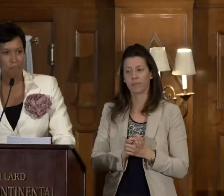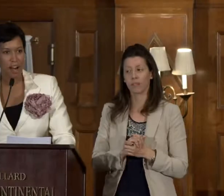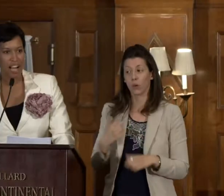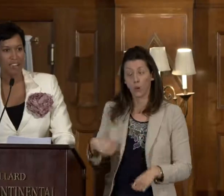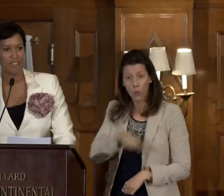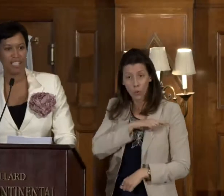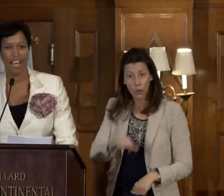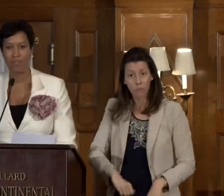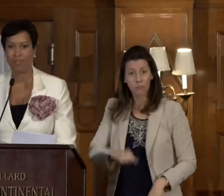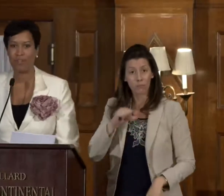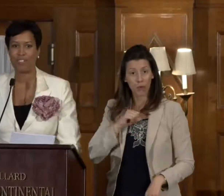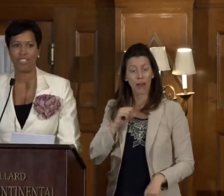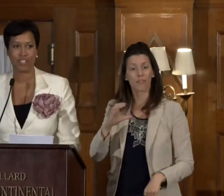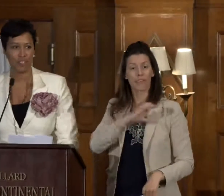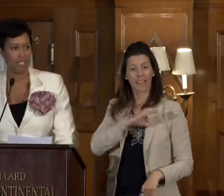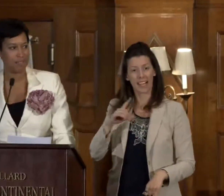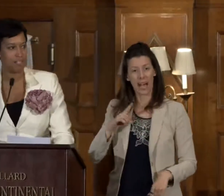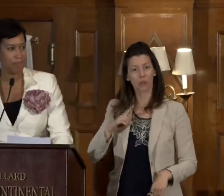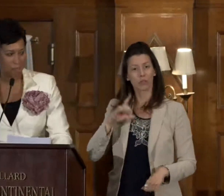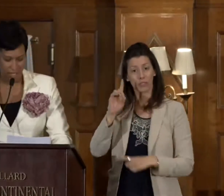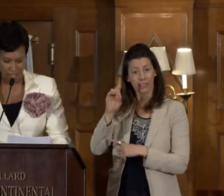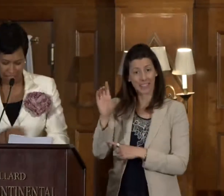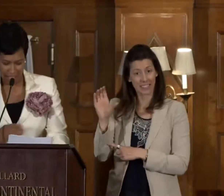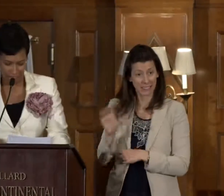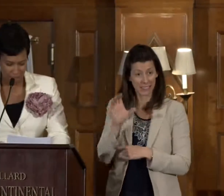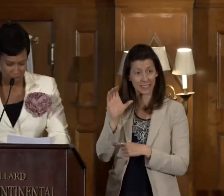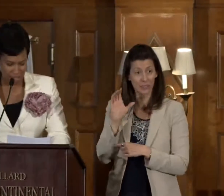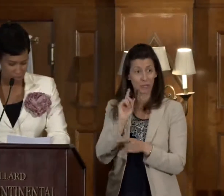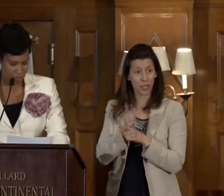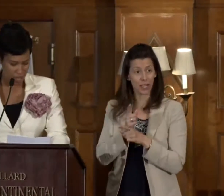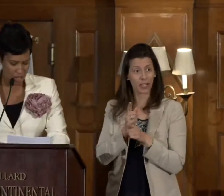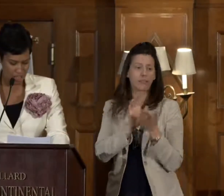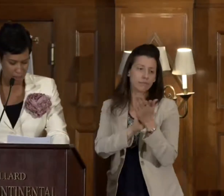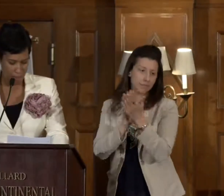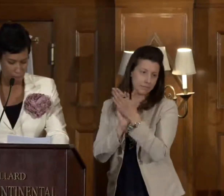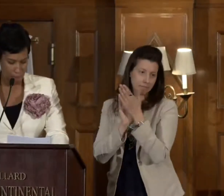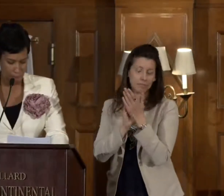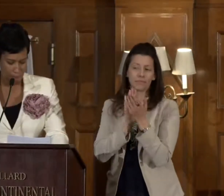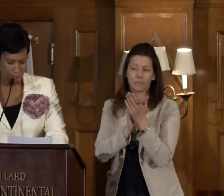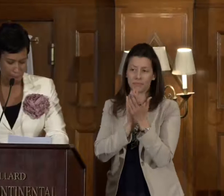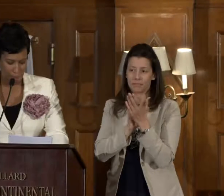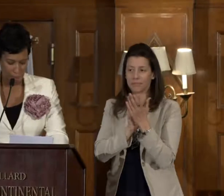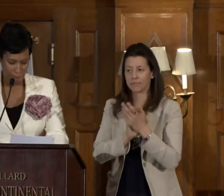Weren't we proud of the Council of the District of Columbia? Give them a round of applause.